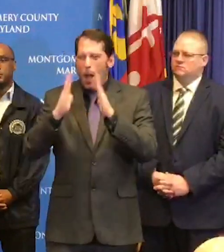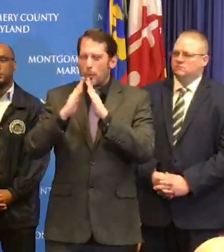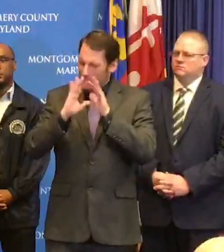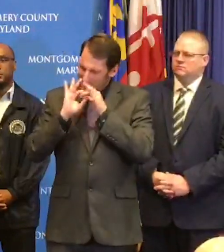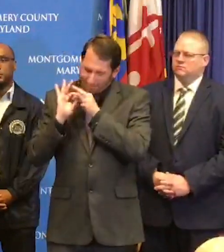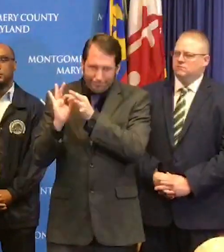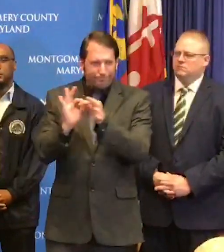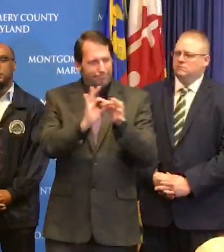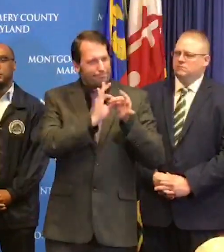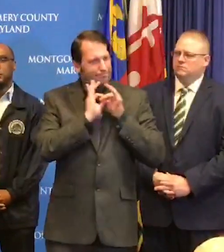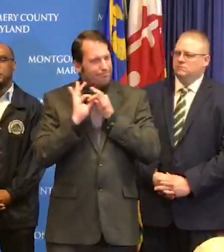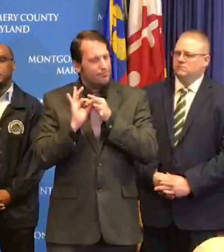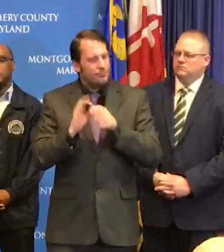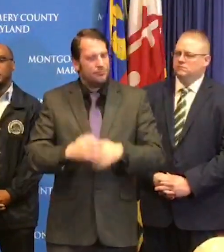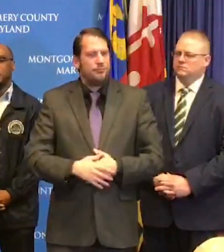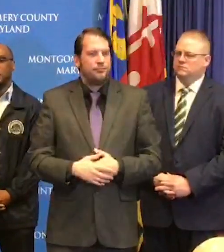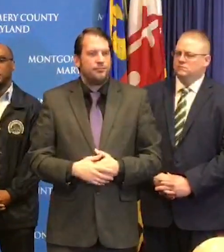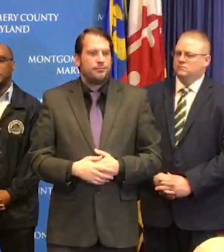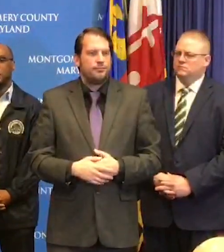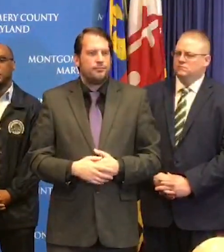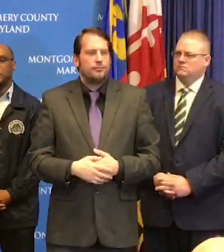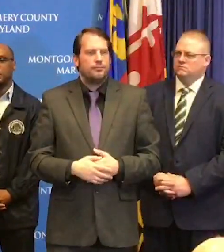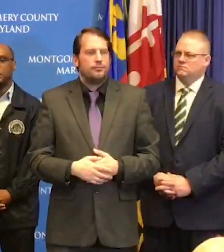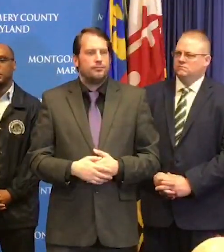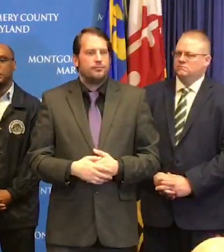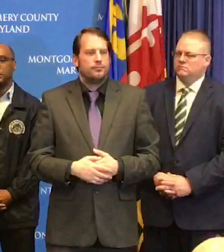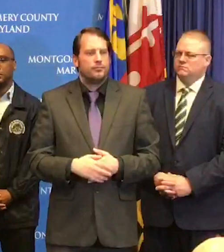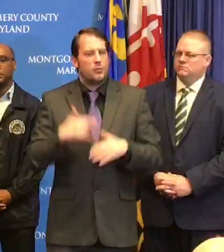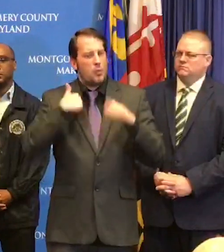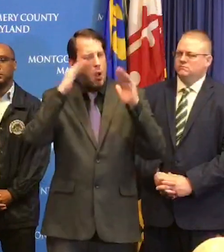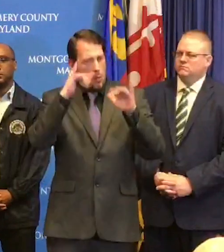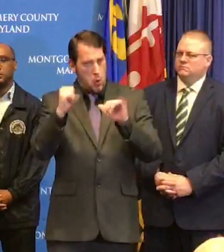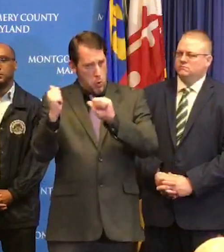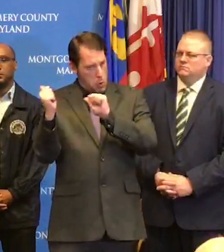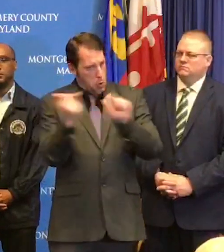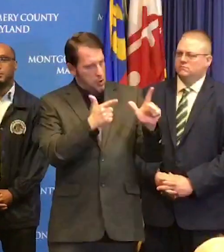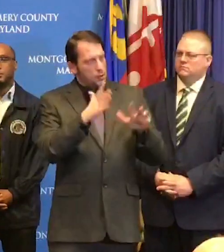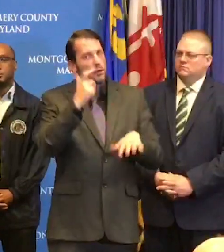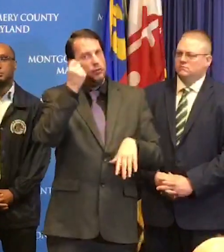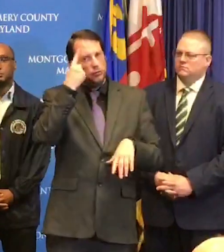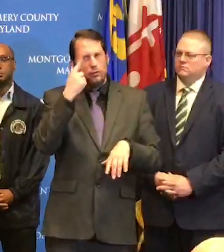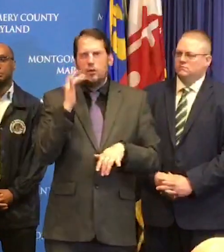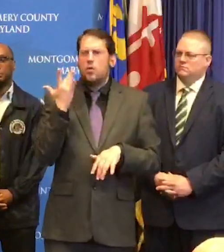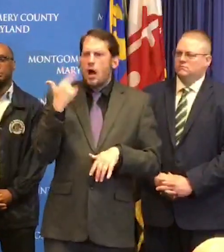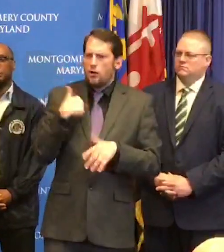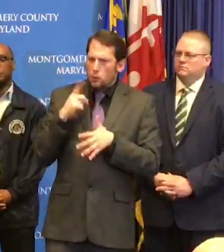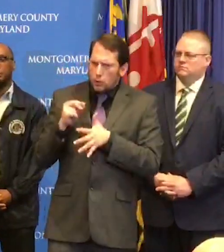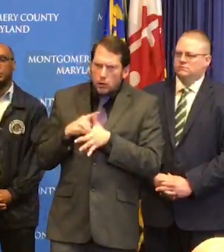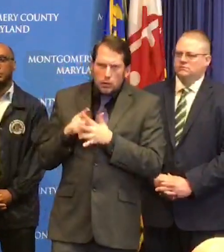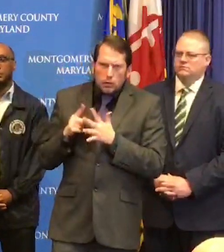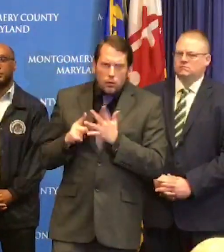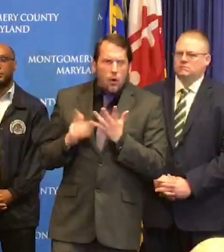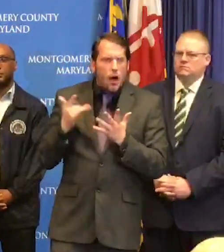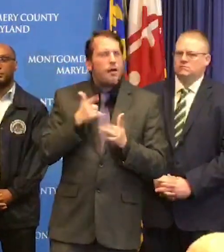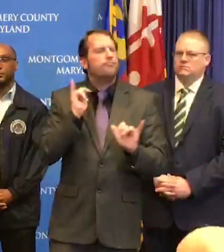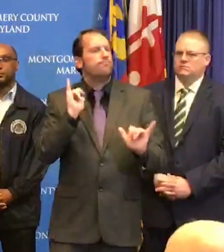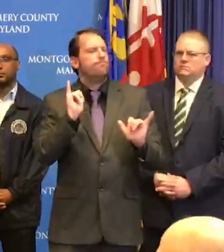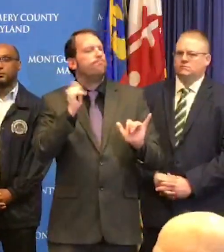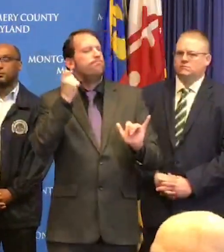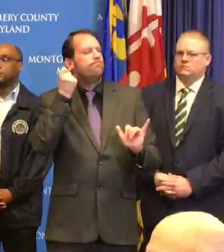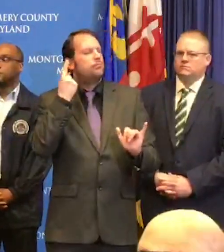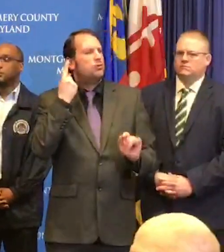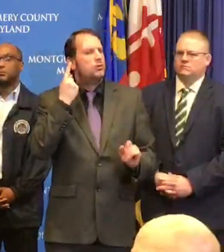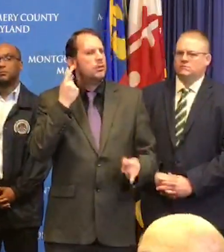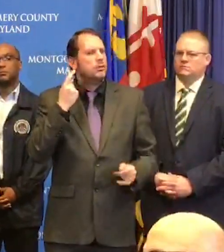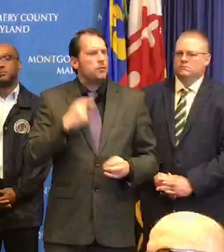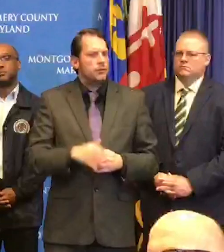something that everybody understands why we're doing it. This is not fun for any of us. One of the questions I have in the past